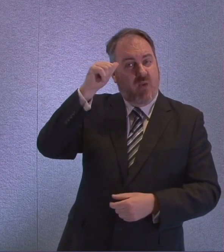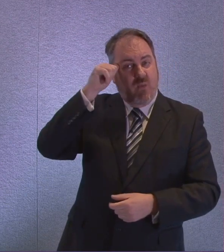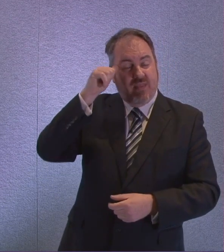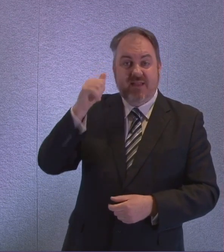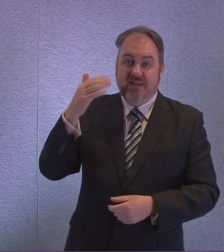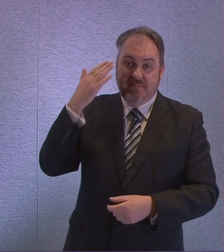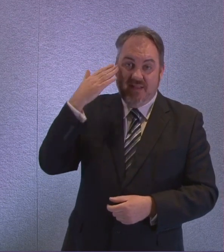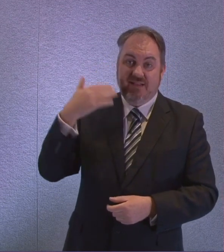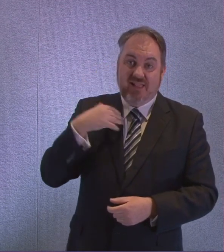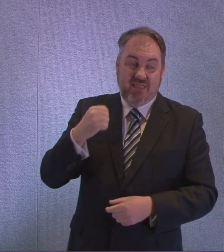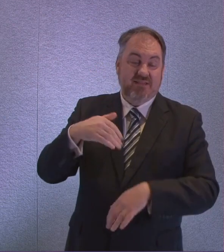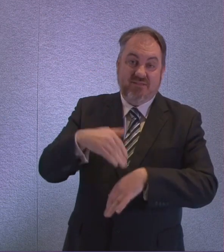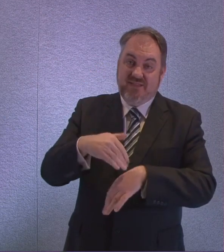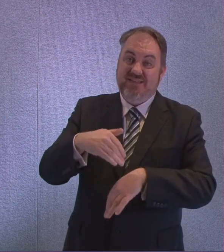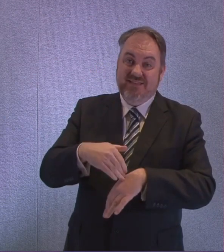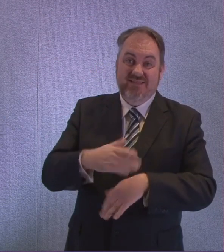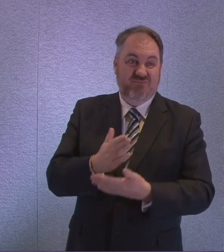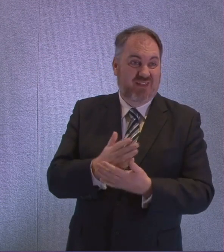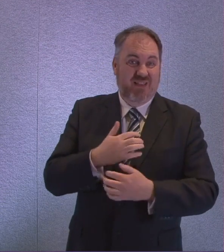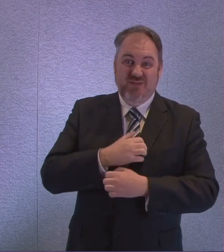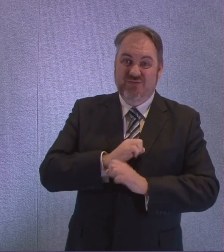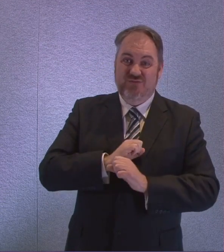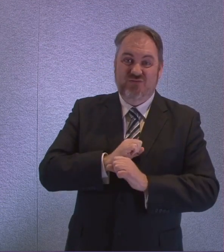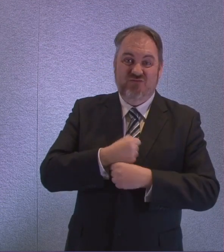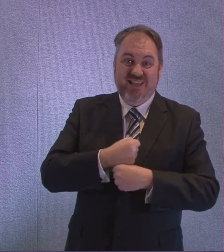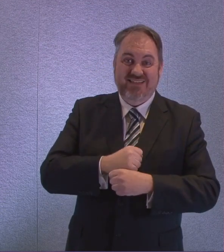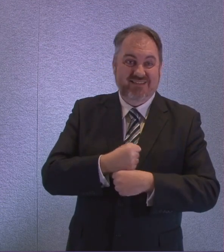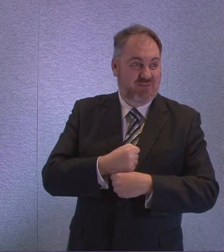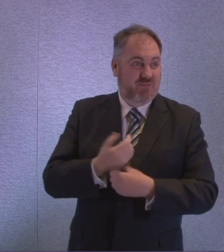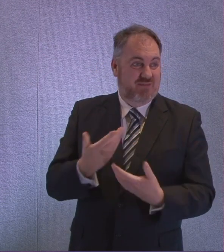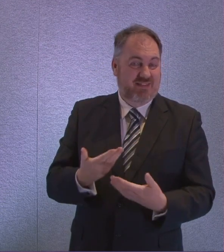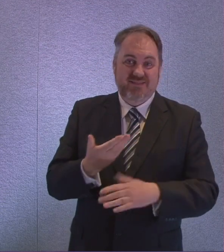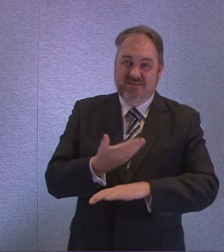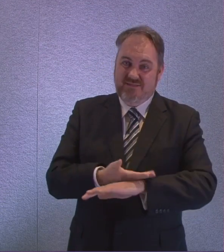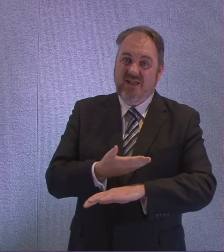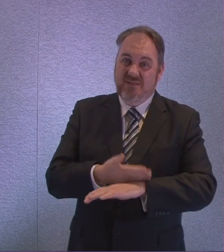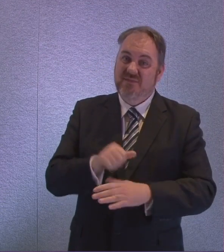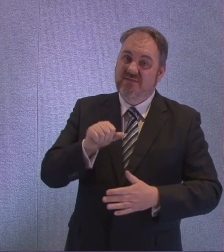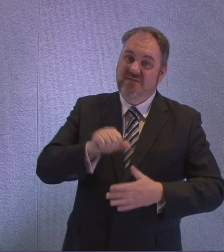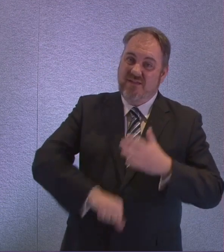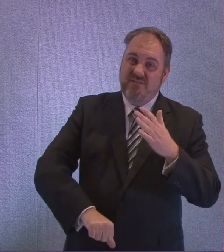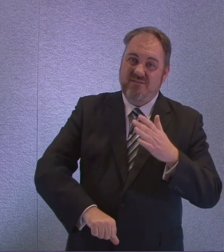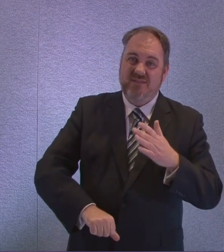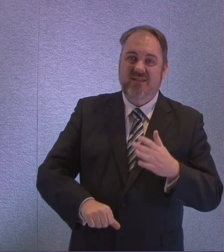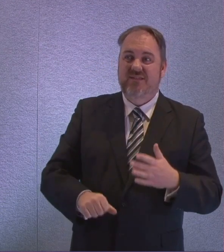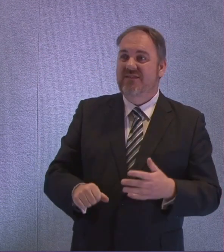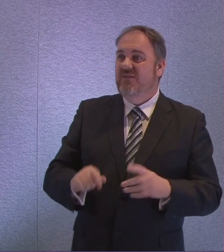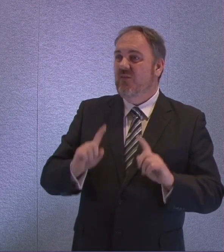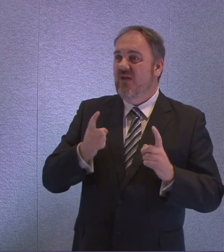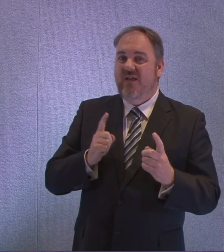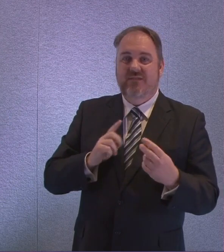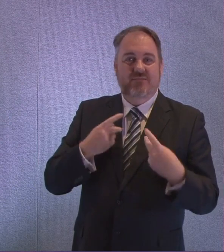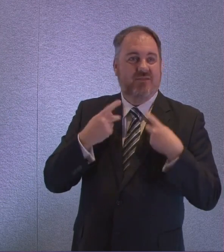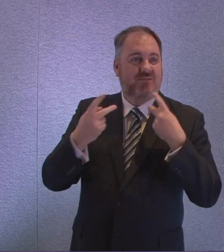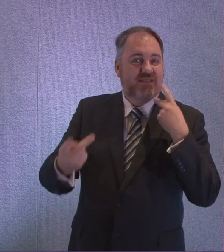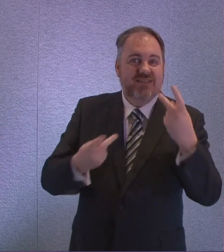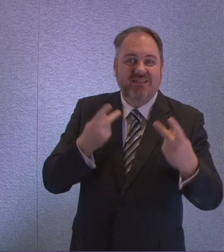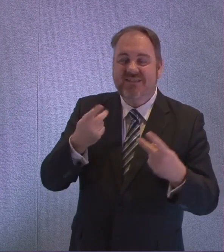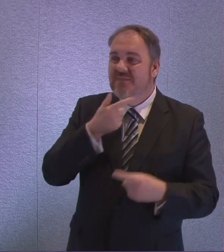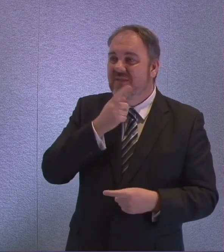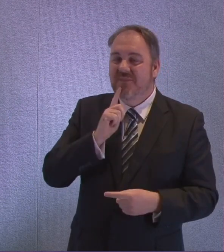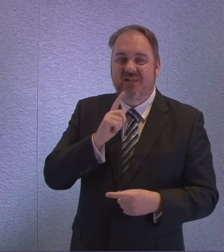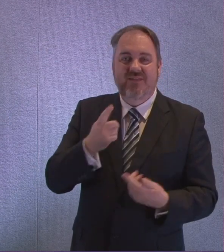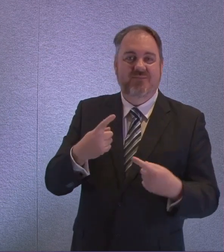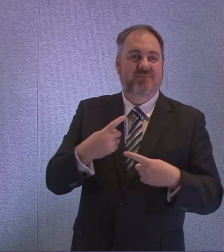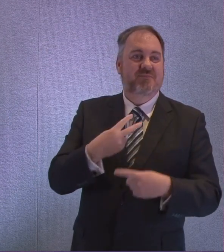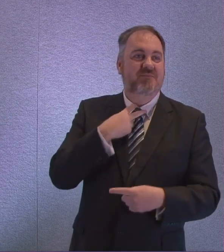health just the stresses of living through a situation like this that the changes to people's lives not being able to see people that you're